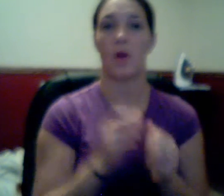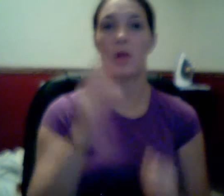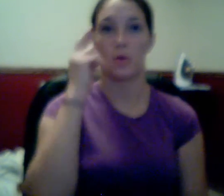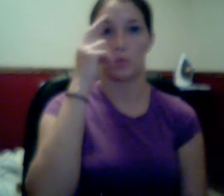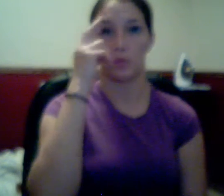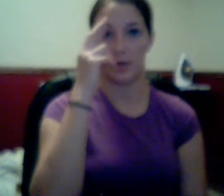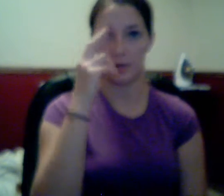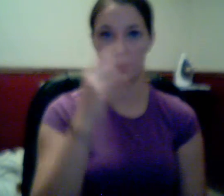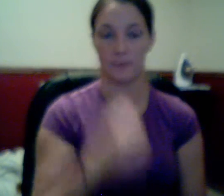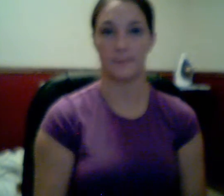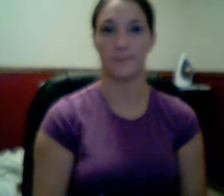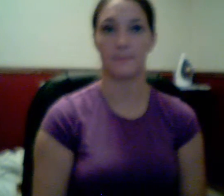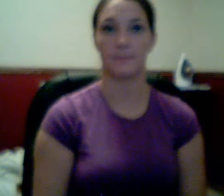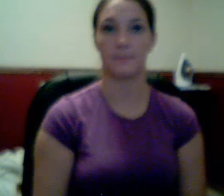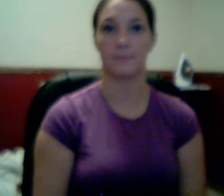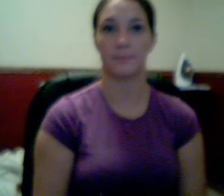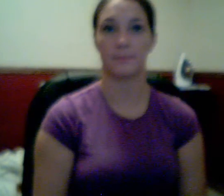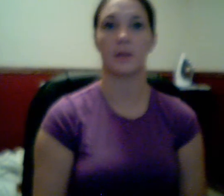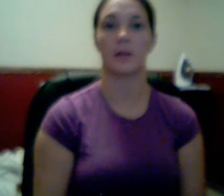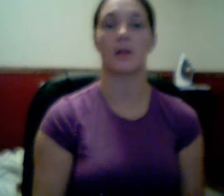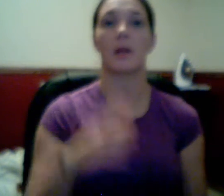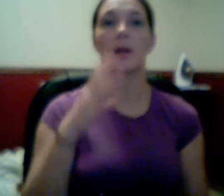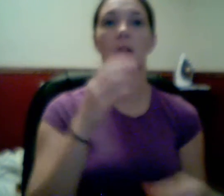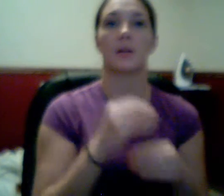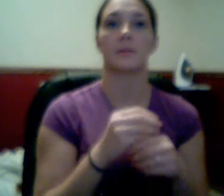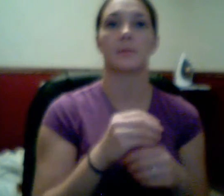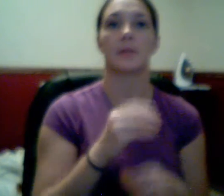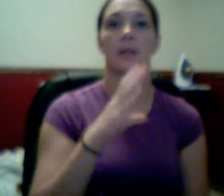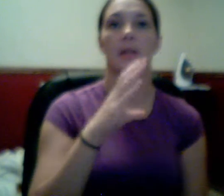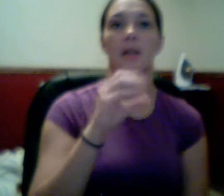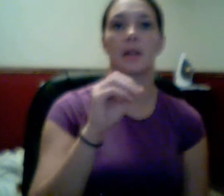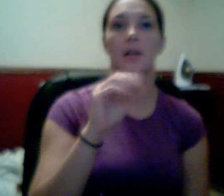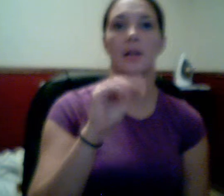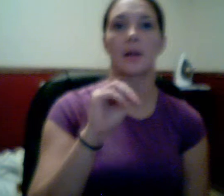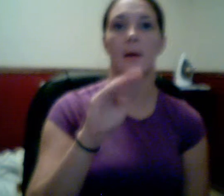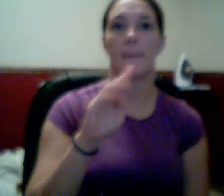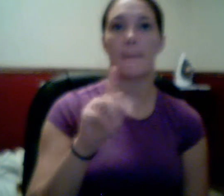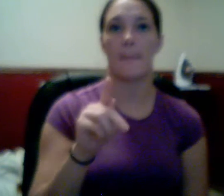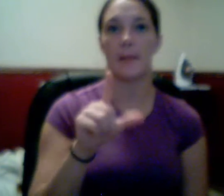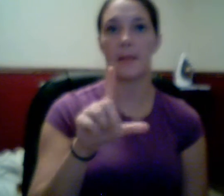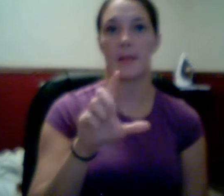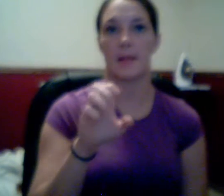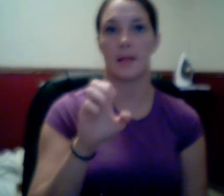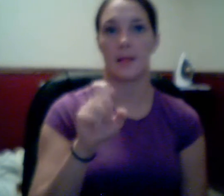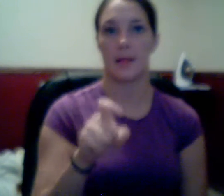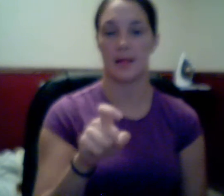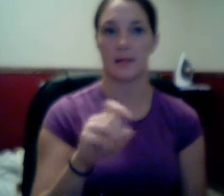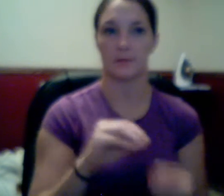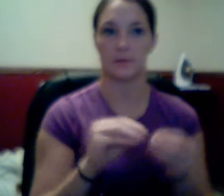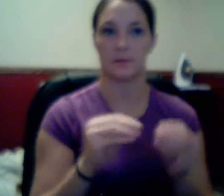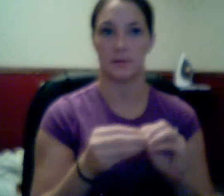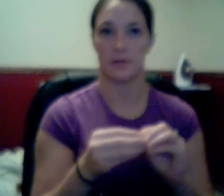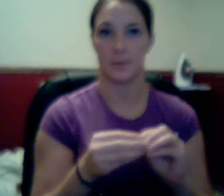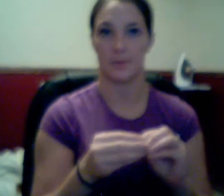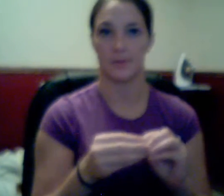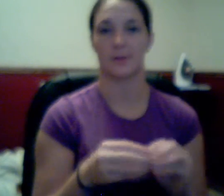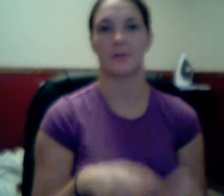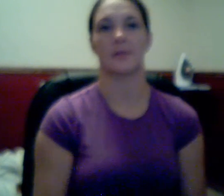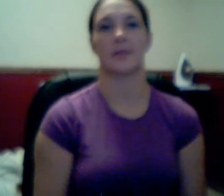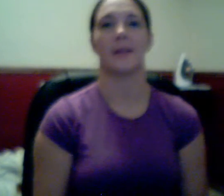numbers. It's a symbol for complex numbers. Again, I don't talk about complex numbers in detail in these notes. I can't say